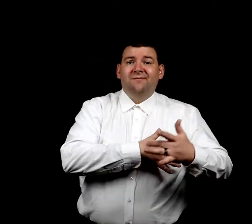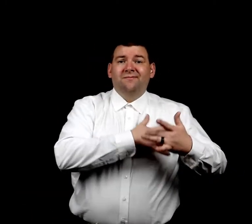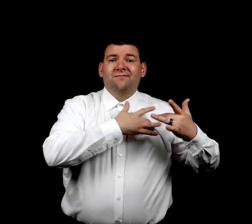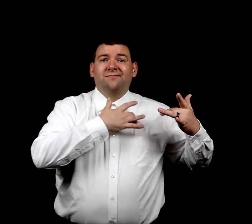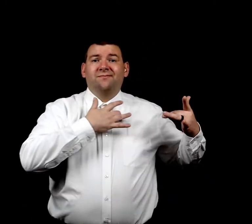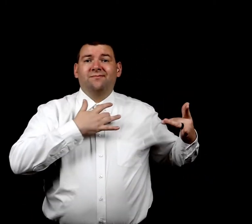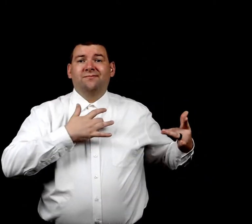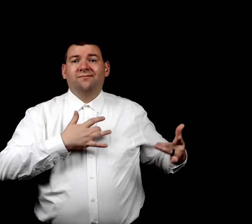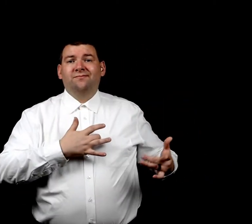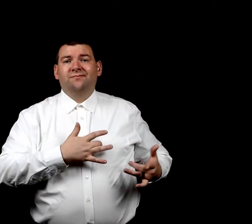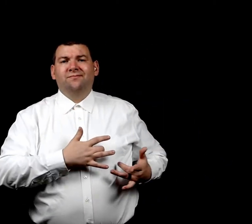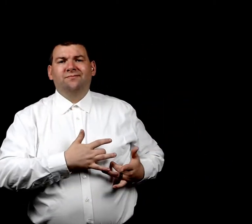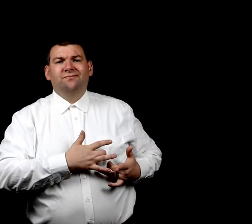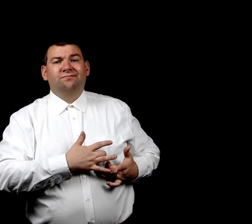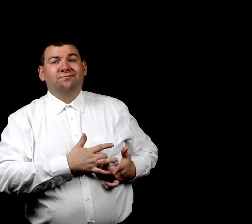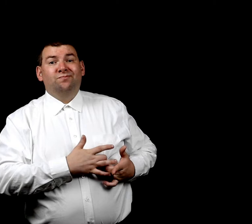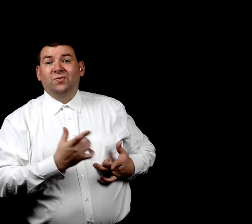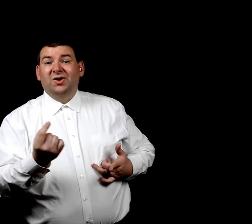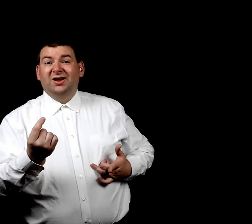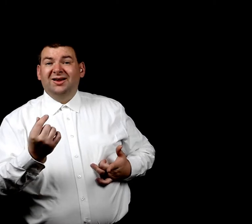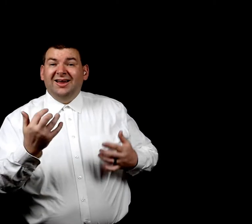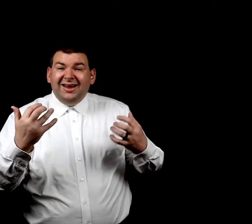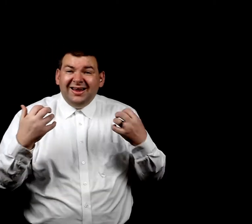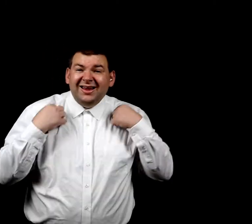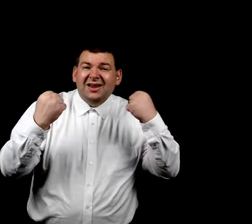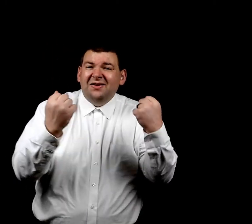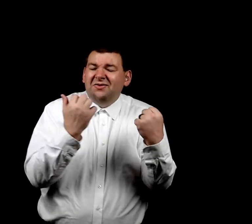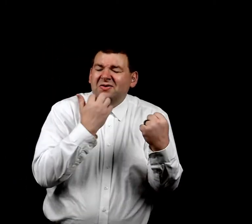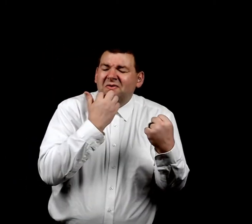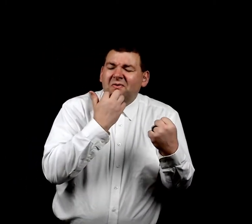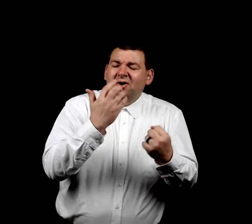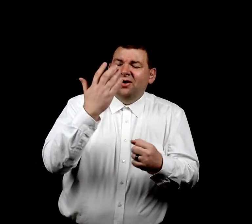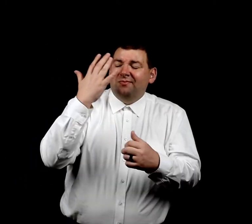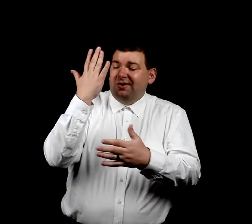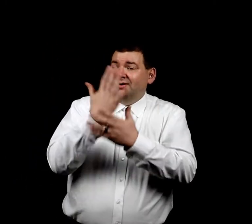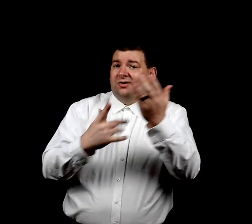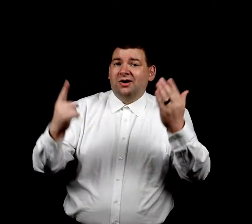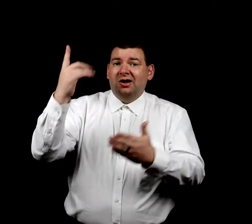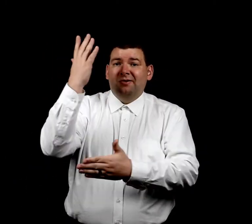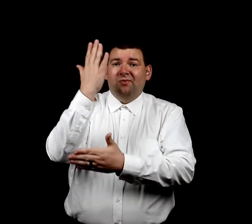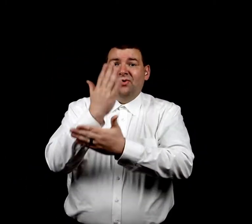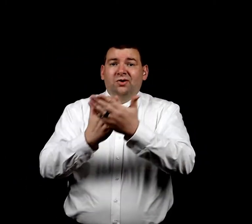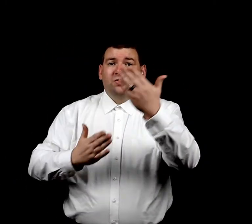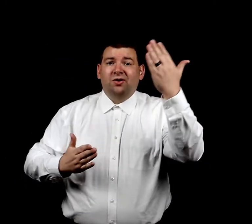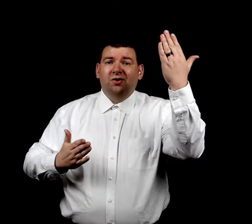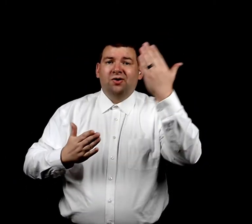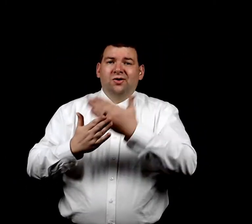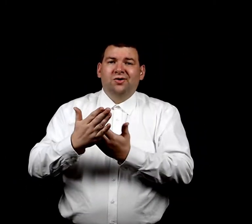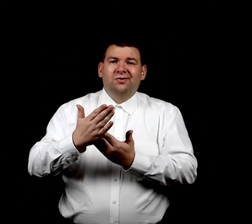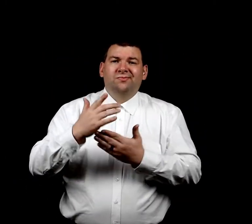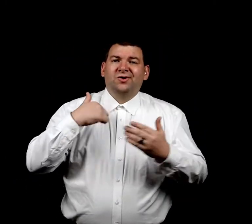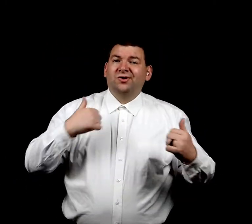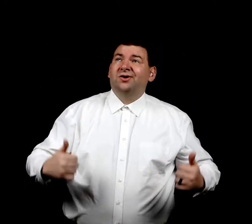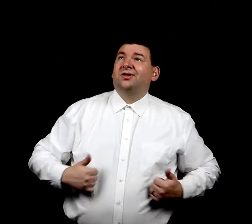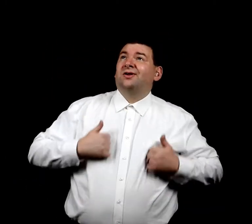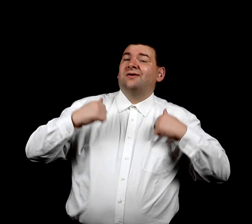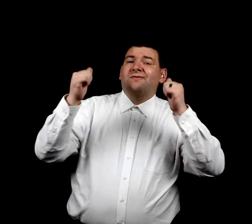longings of a heart The healing warmth of someone's arms And